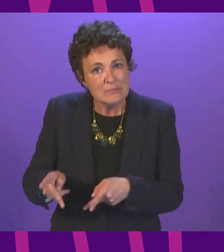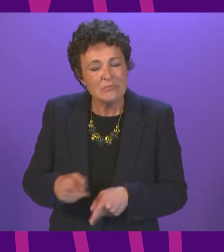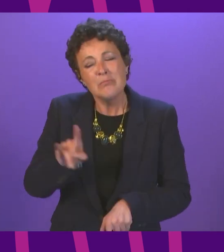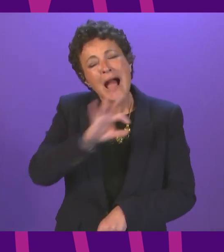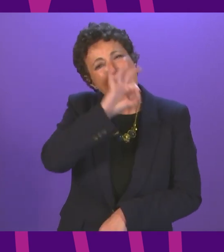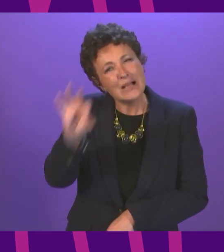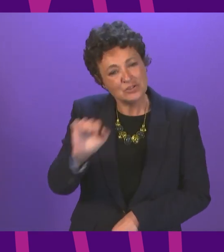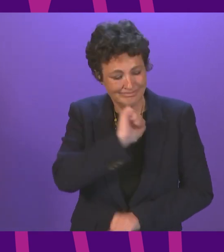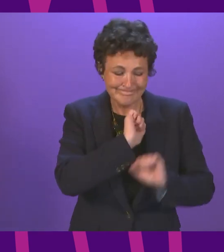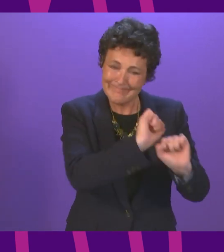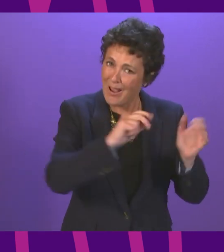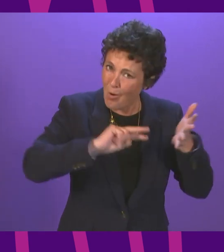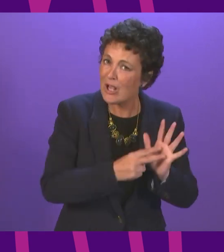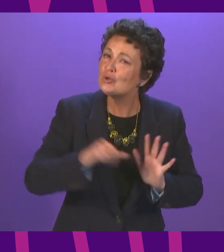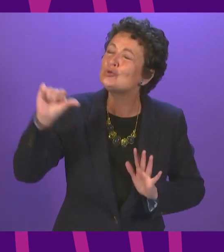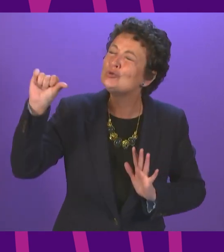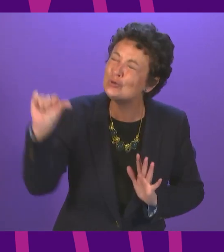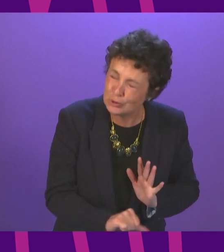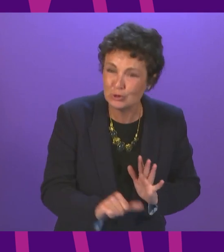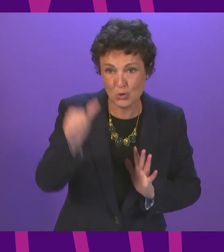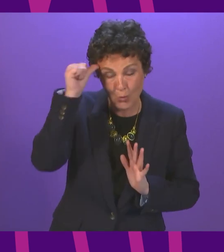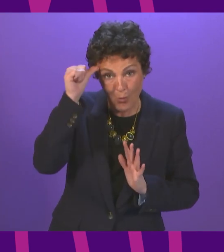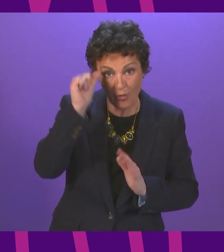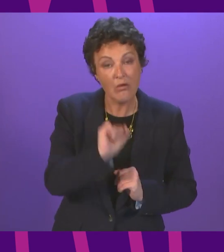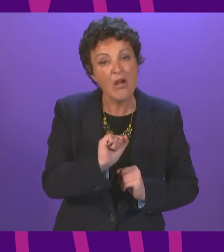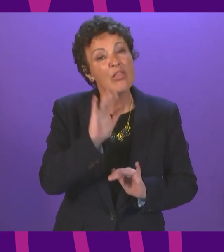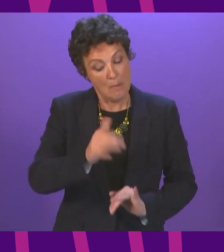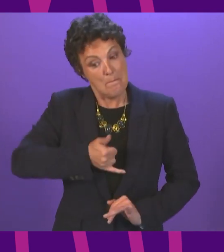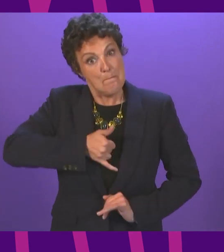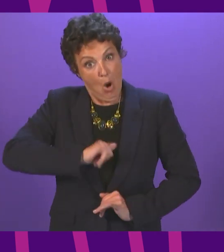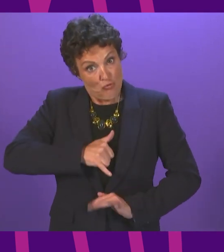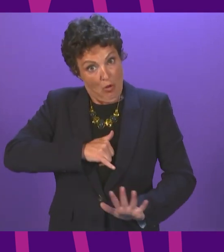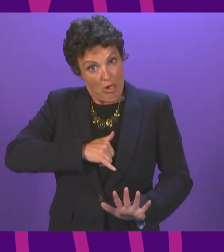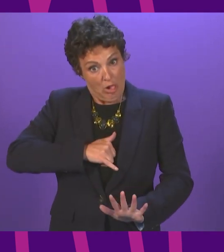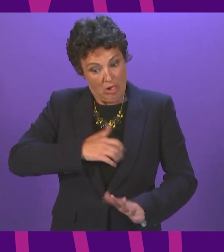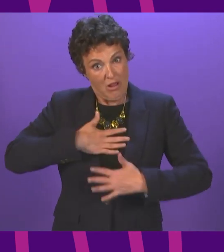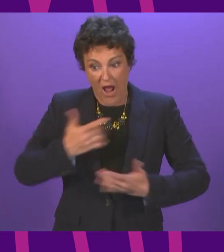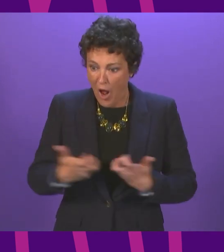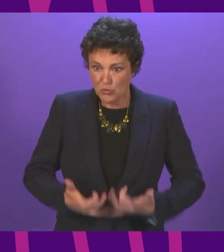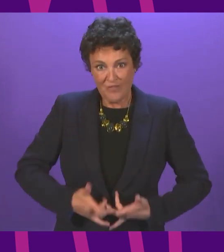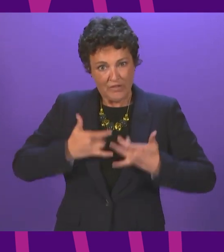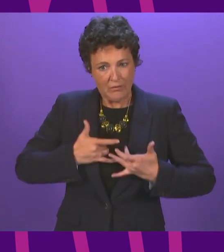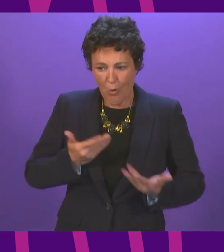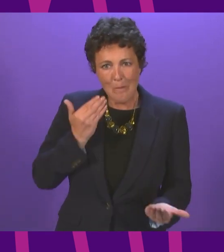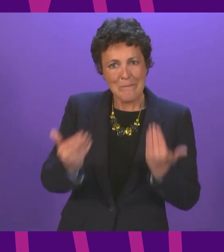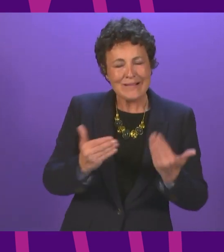organisations should understand that the moral threshold may be considerably lower than the legal threshold for them to meet and